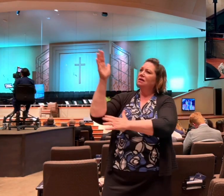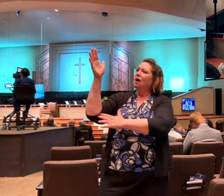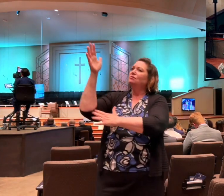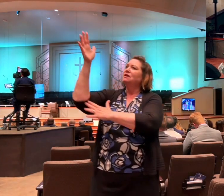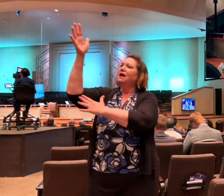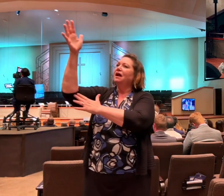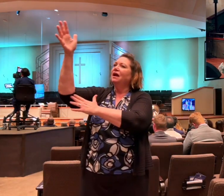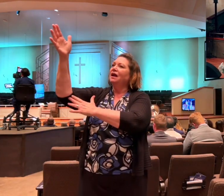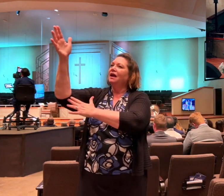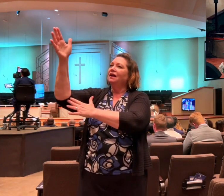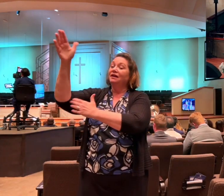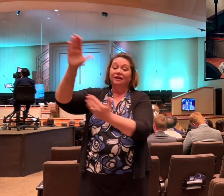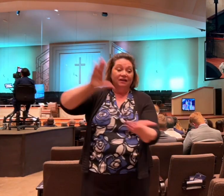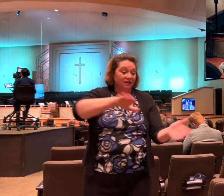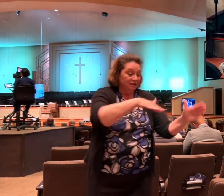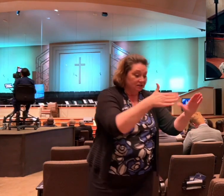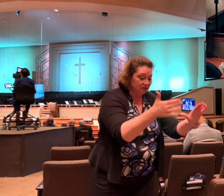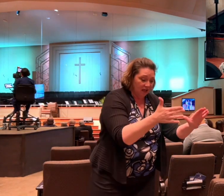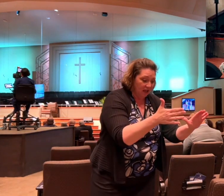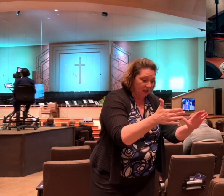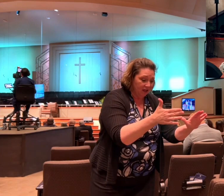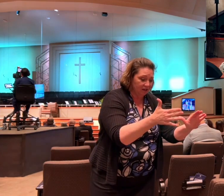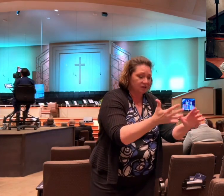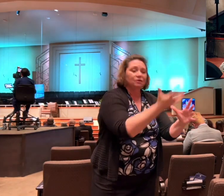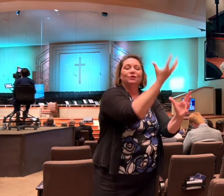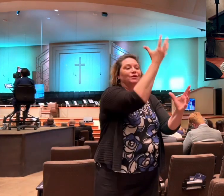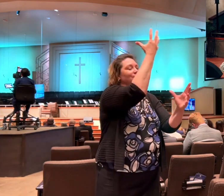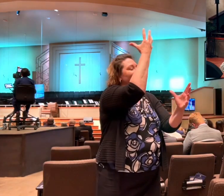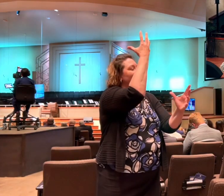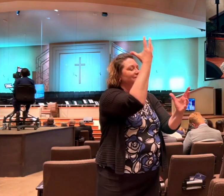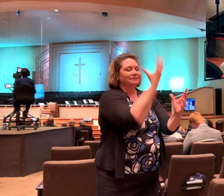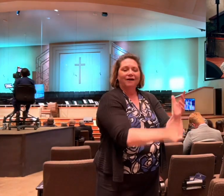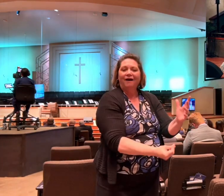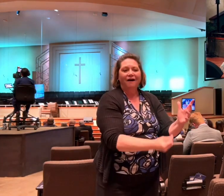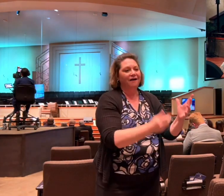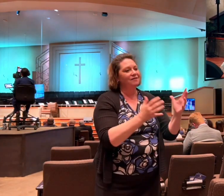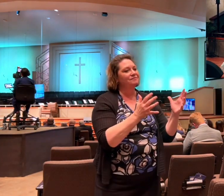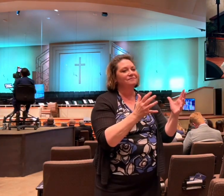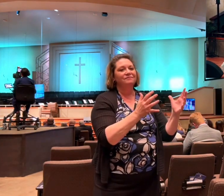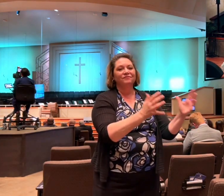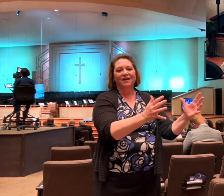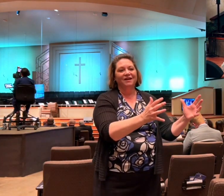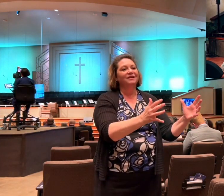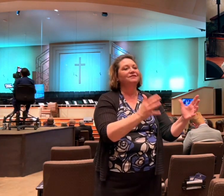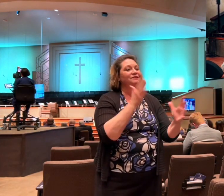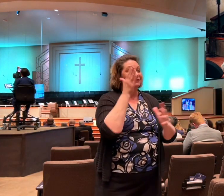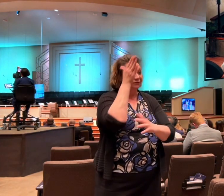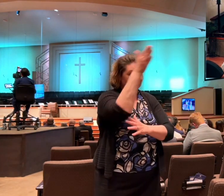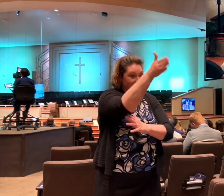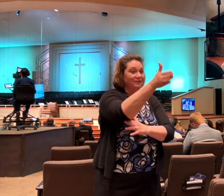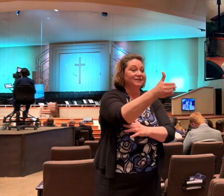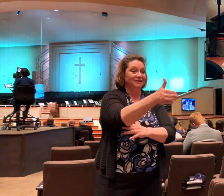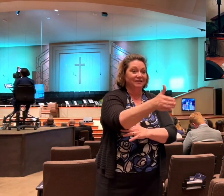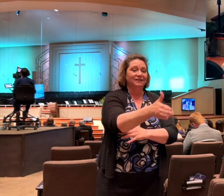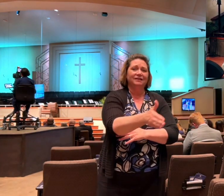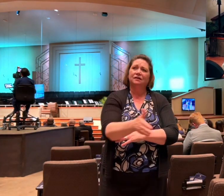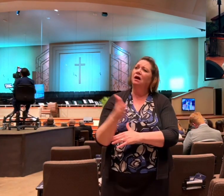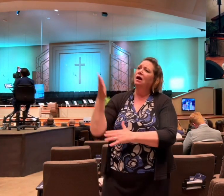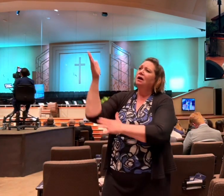and wave its white flag. One day, love